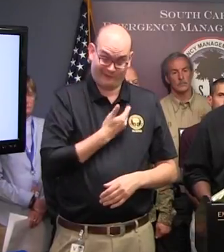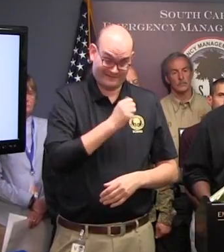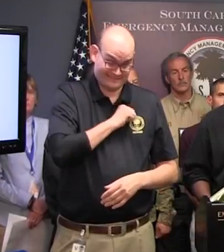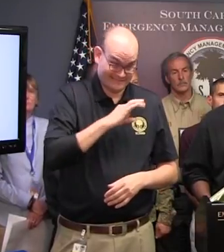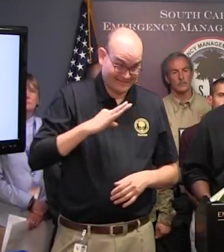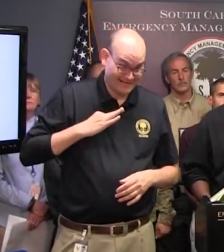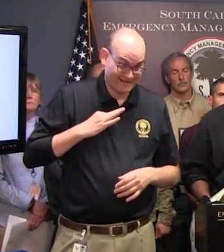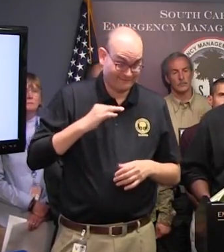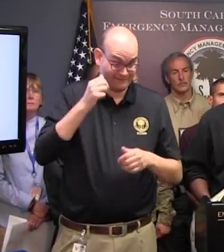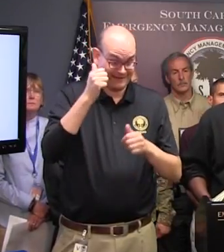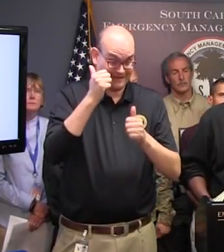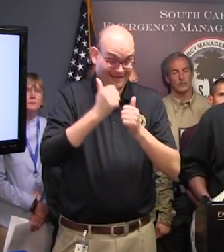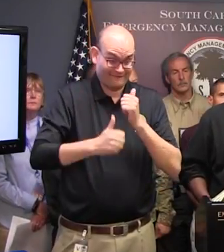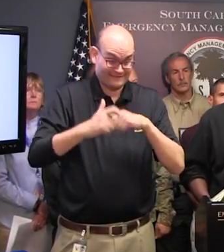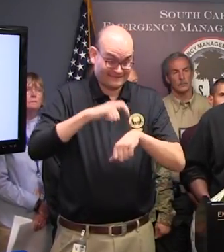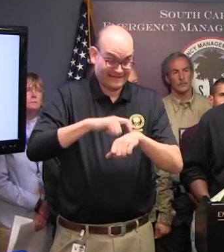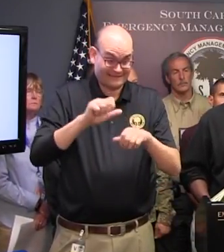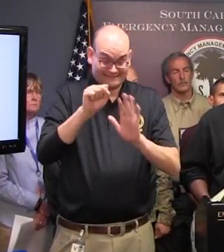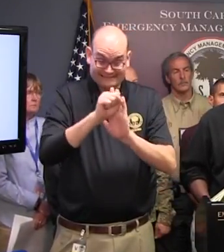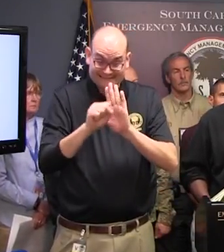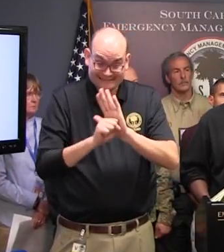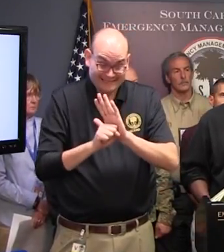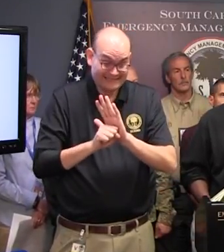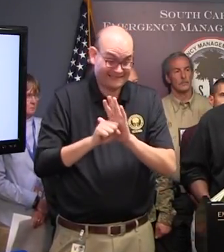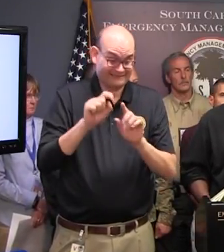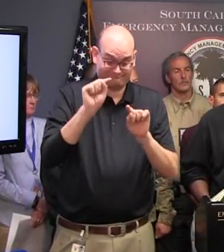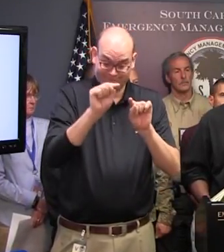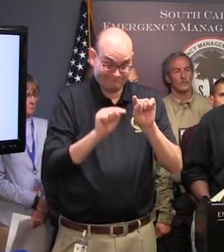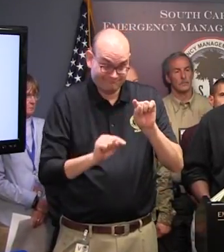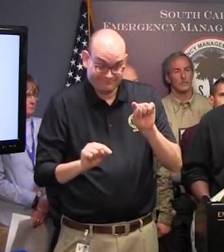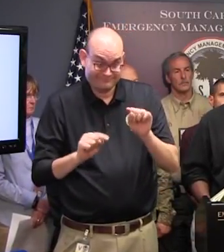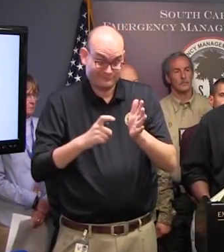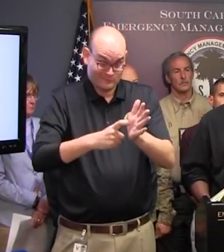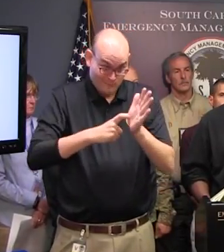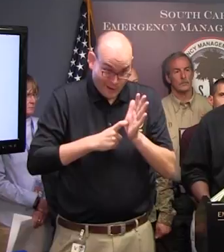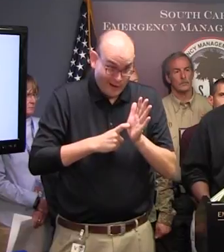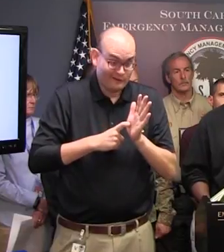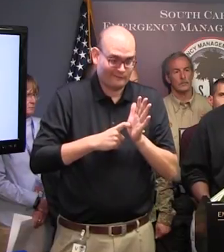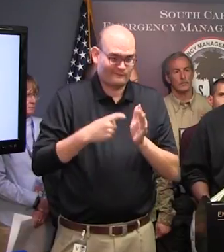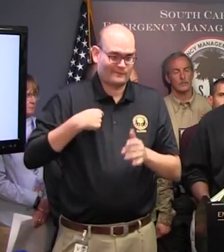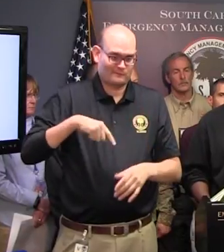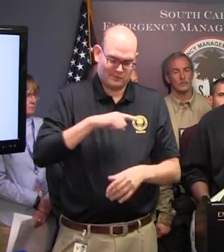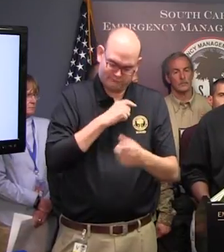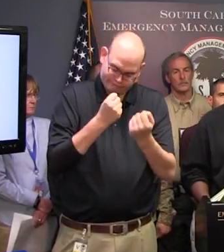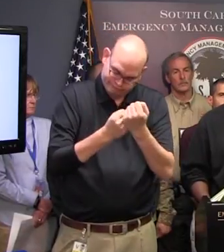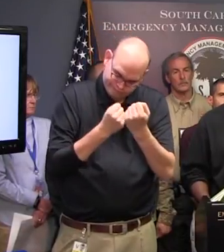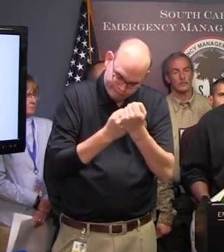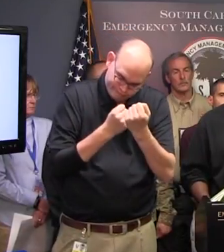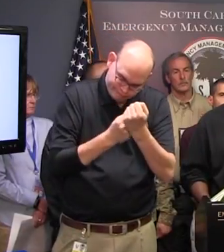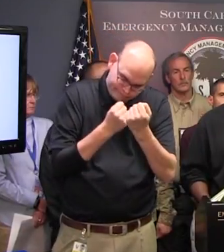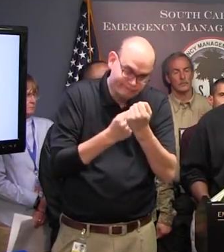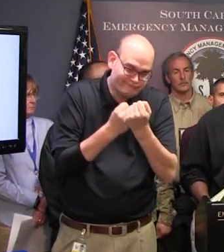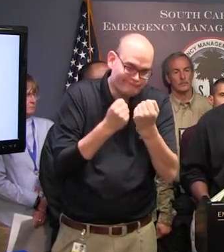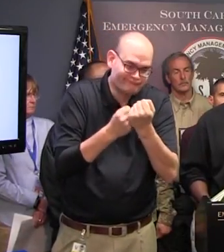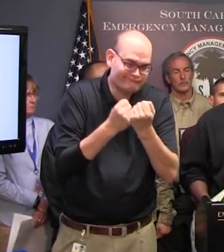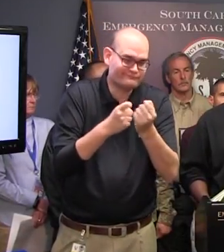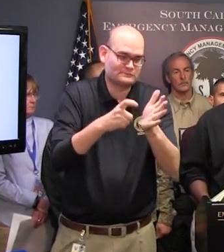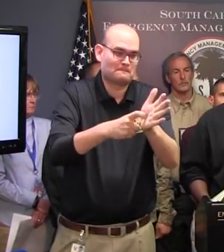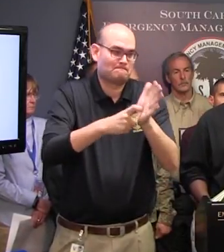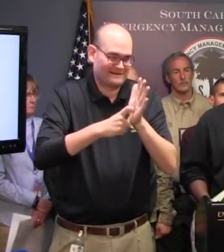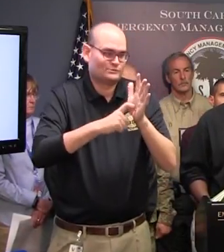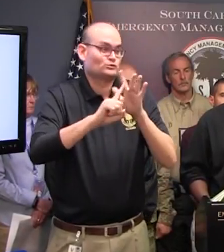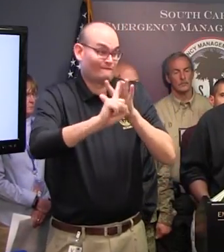that the state, any of the state partners, they have requirements as they support the mandatory evacuation, sheltering,